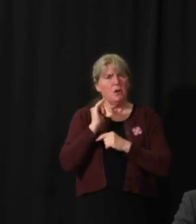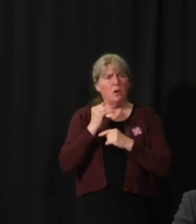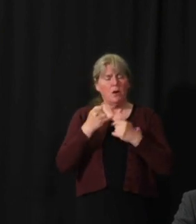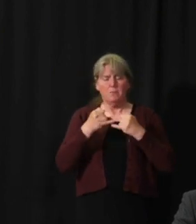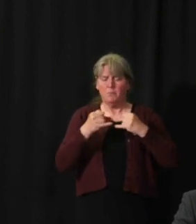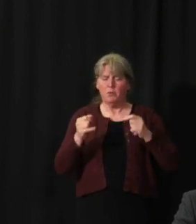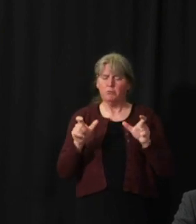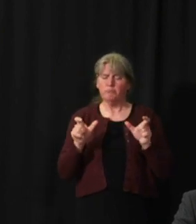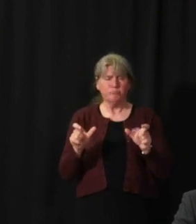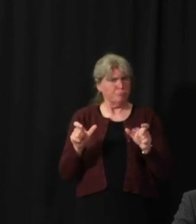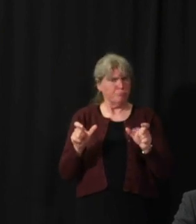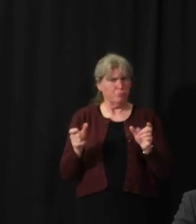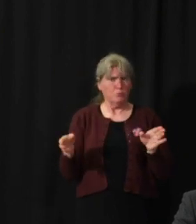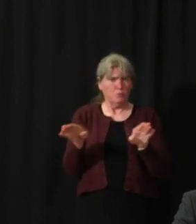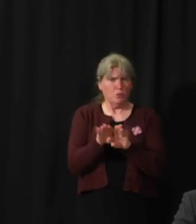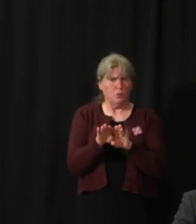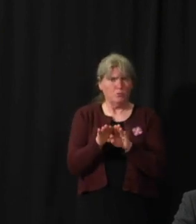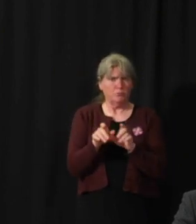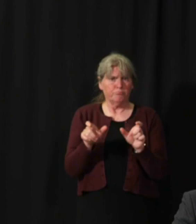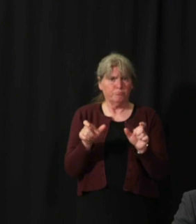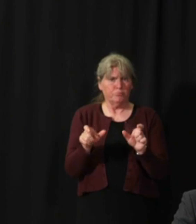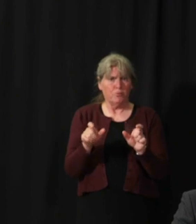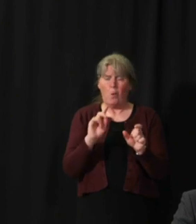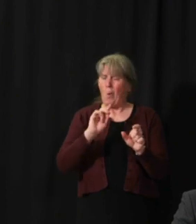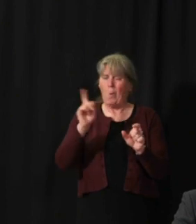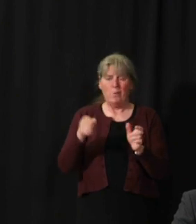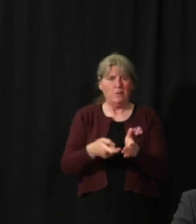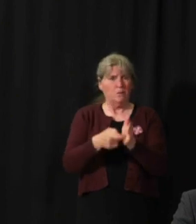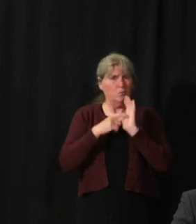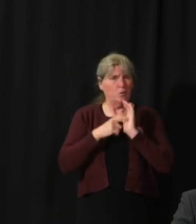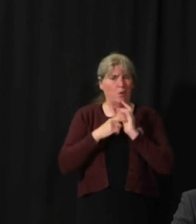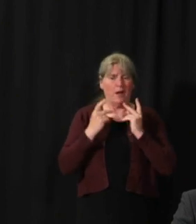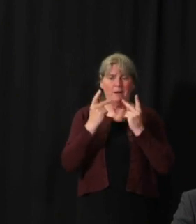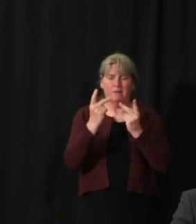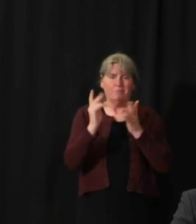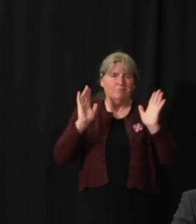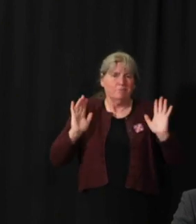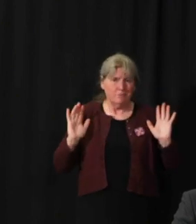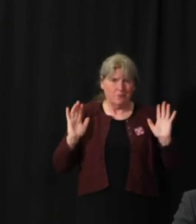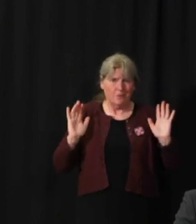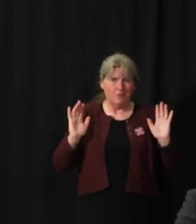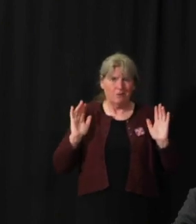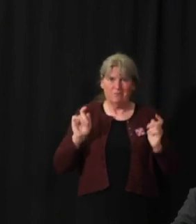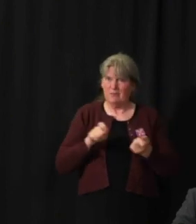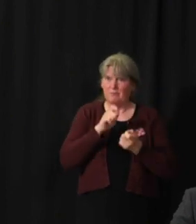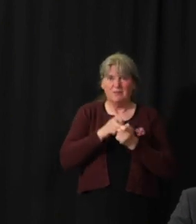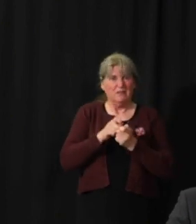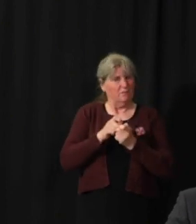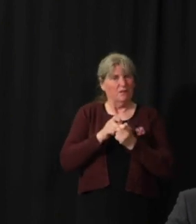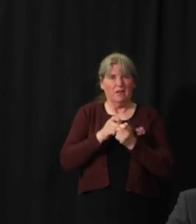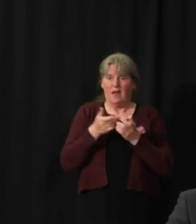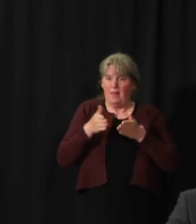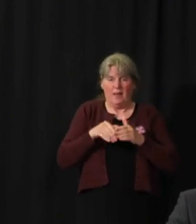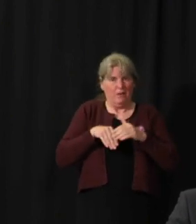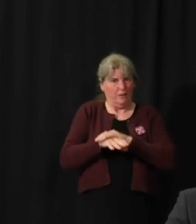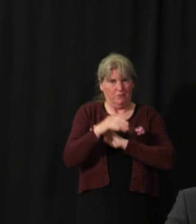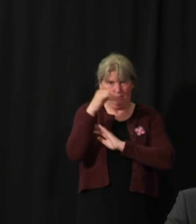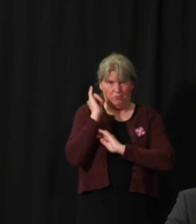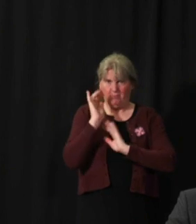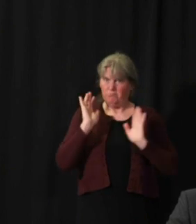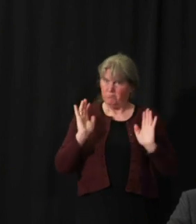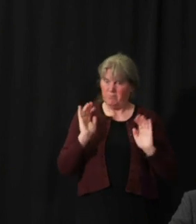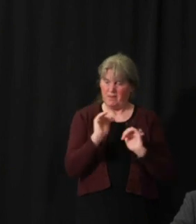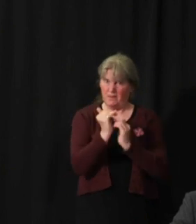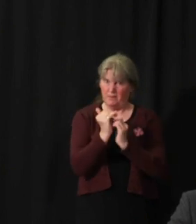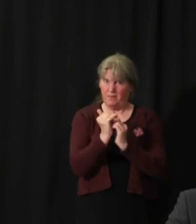closed borders, except to essential visits, and those clearly outlined purposes, and along